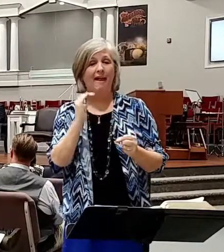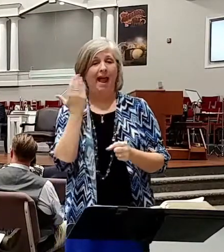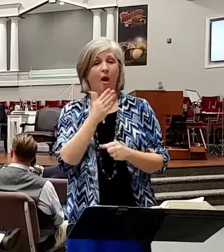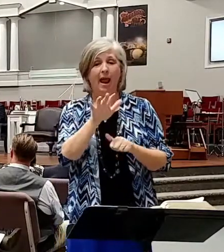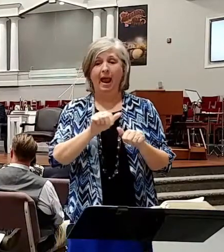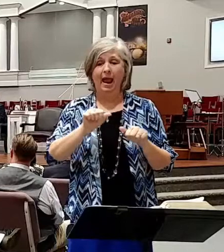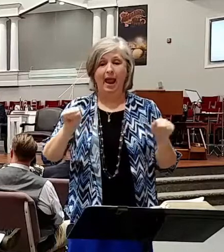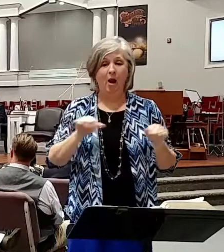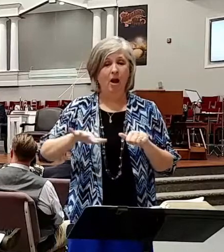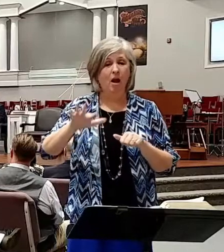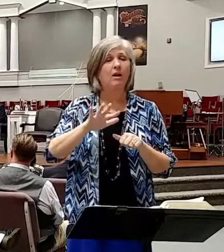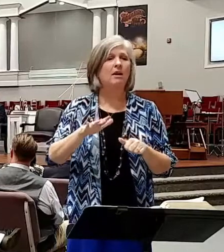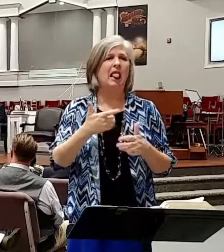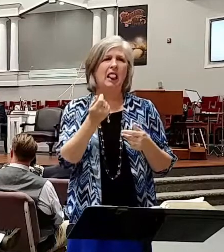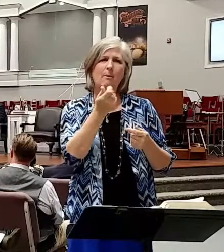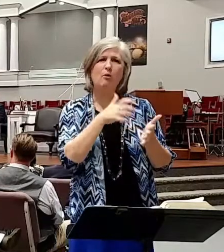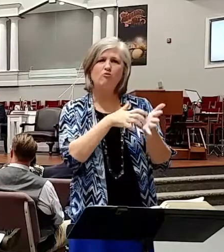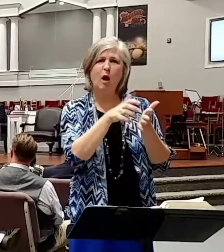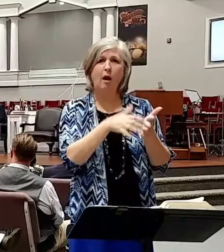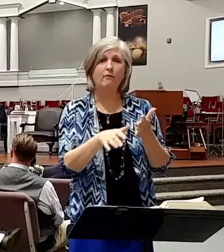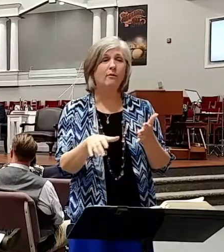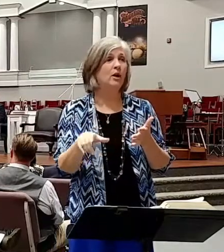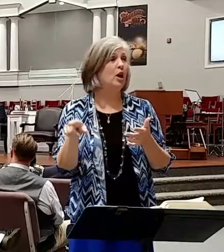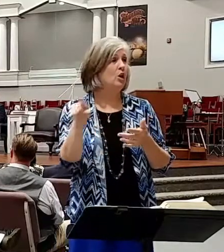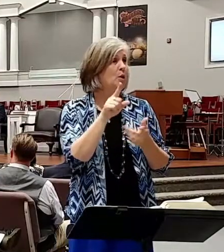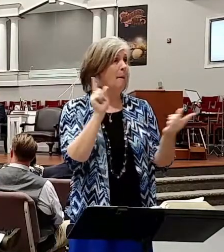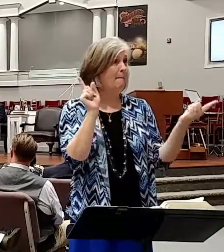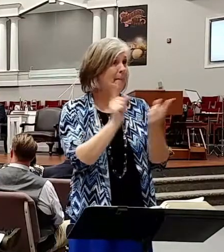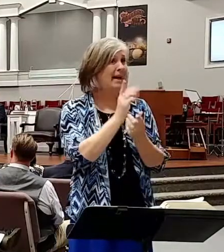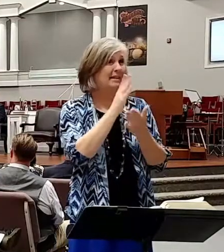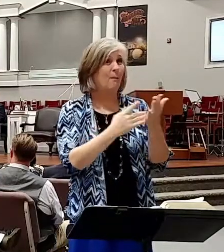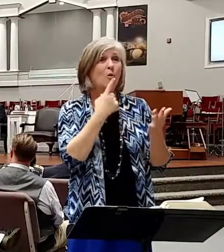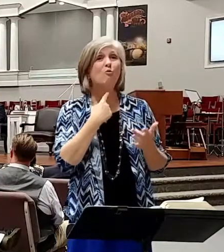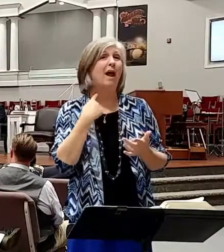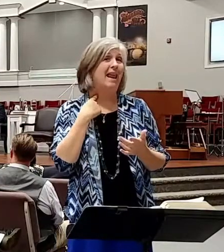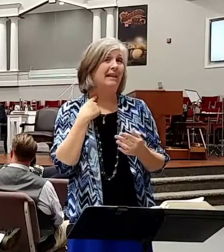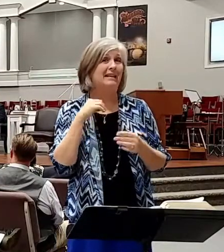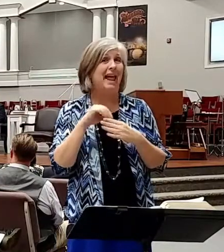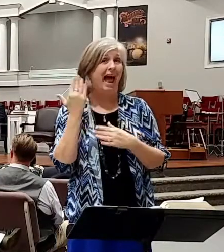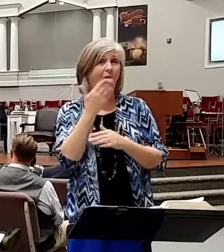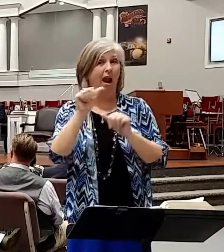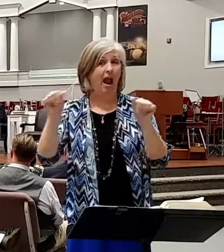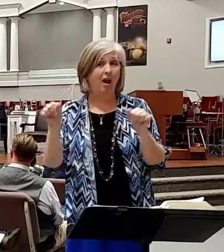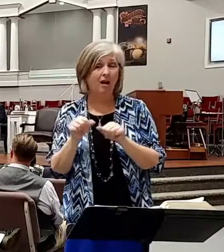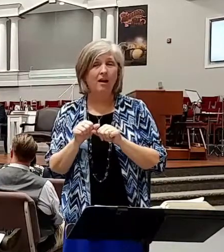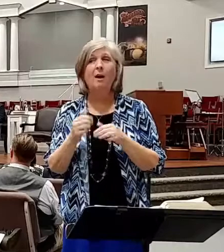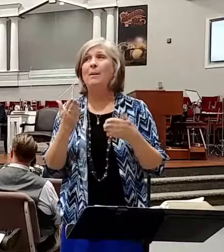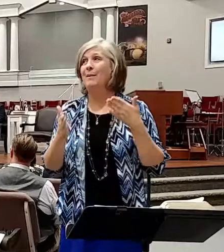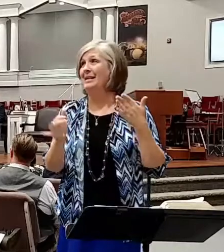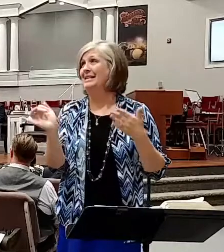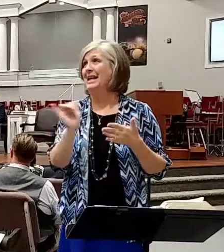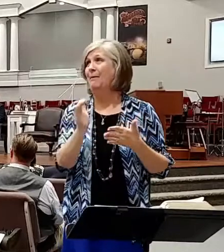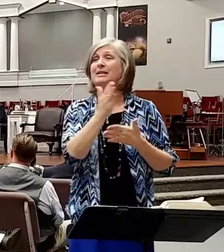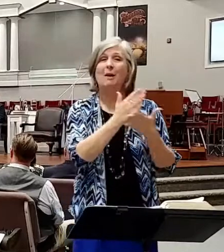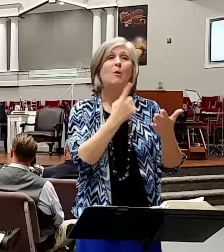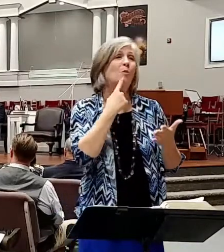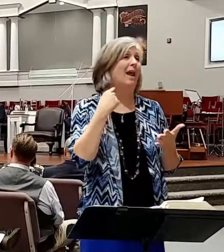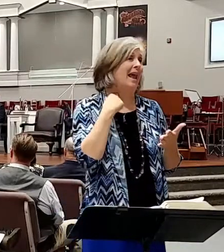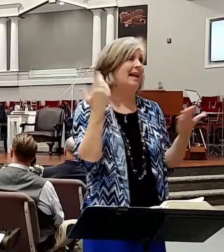around the edges. Have y'all met some of the rednecks up our way? I bet they're a lot like some of the rednecks down here in Florida, little rough around the